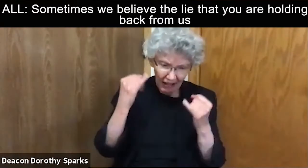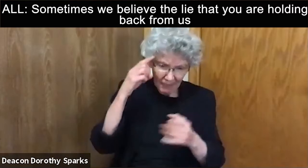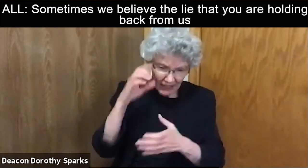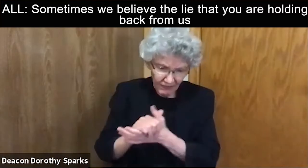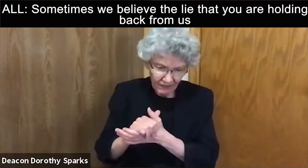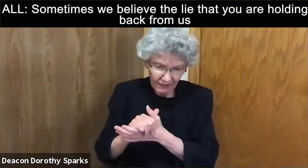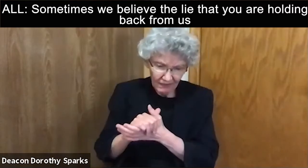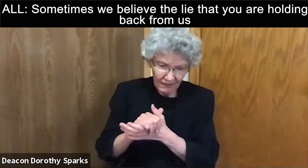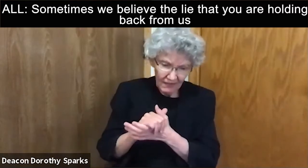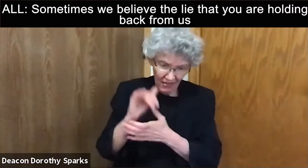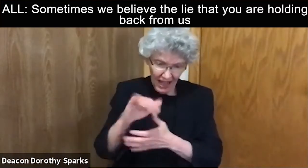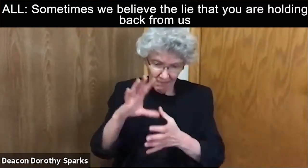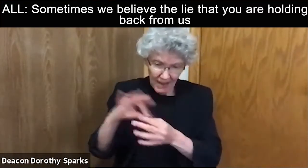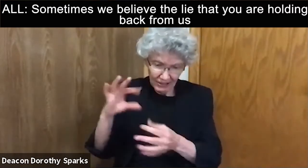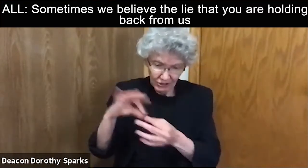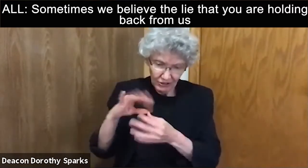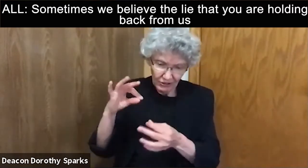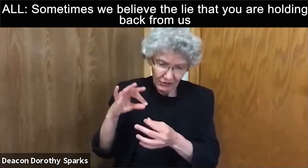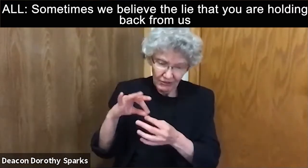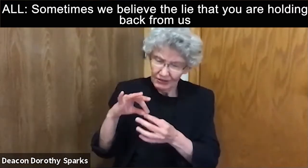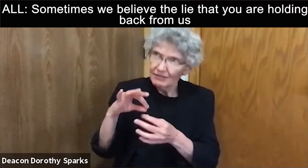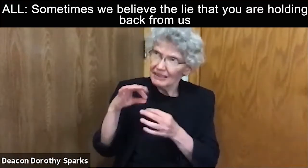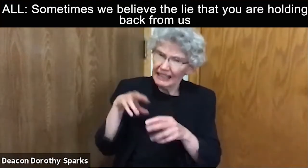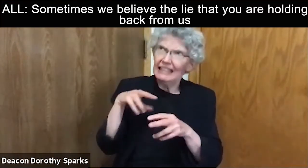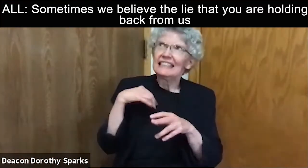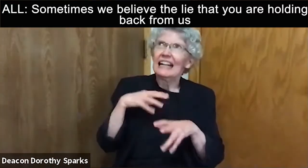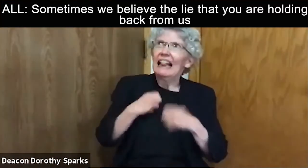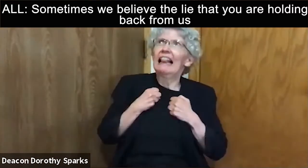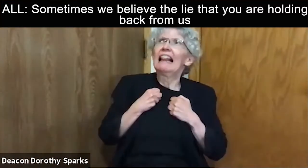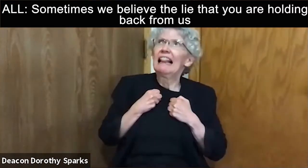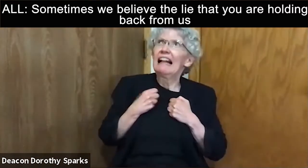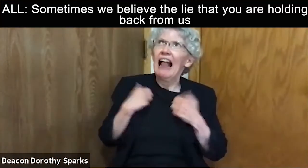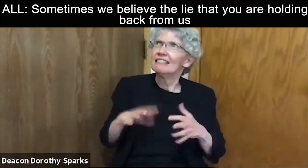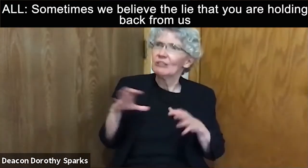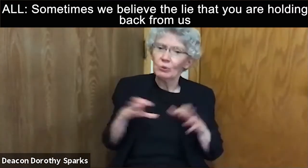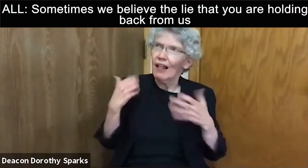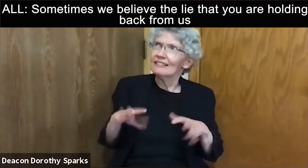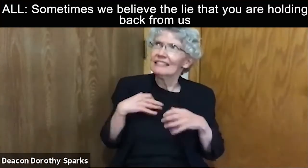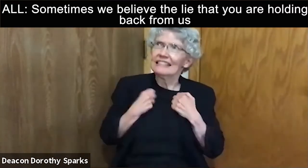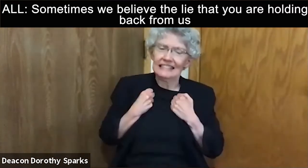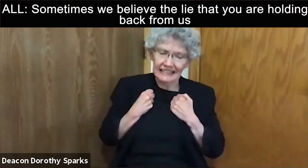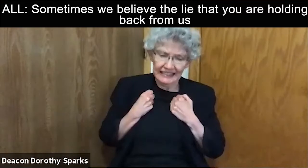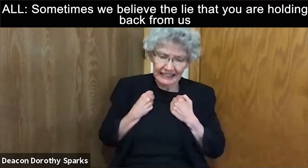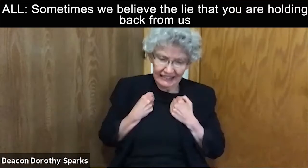Sometimes we believe the lie that you are holding back from us.